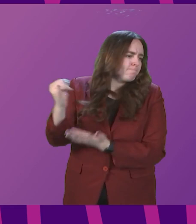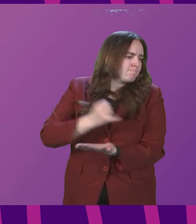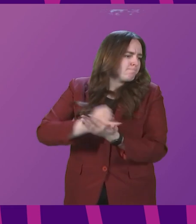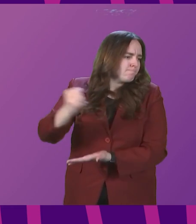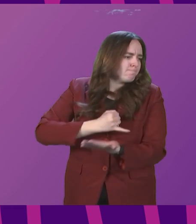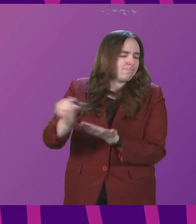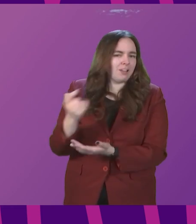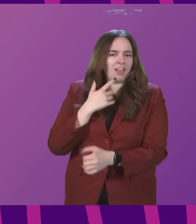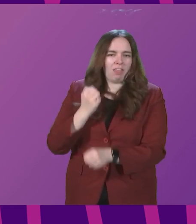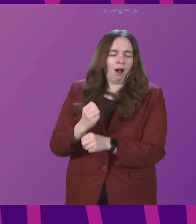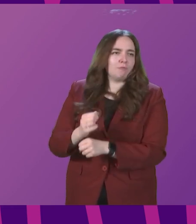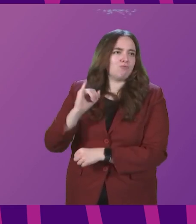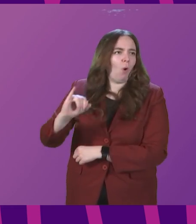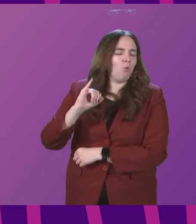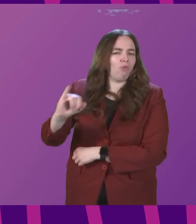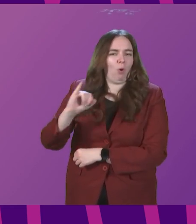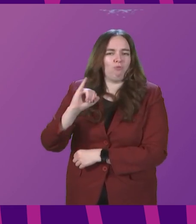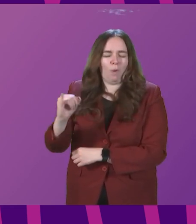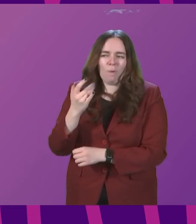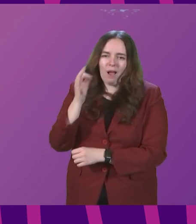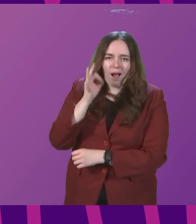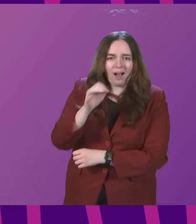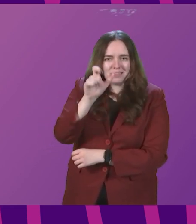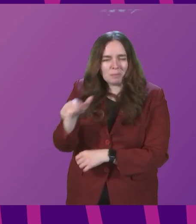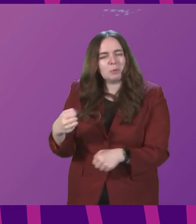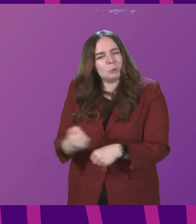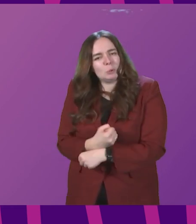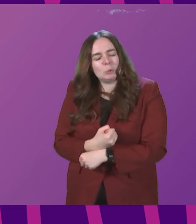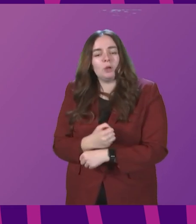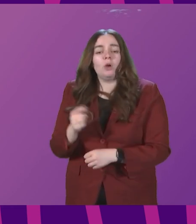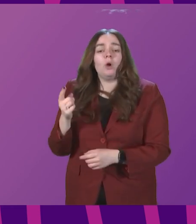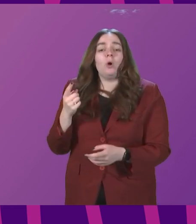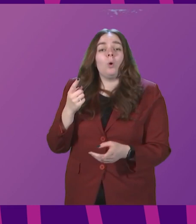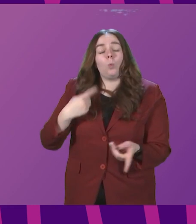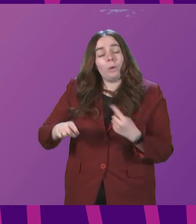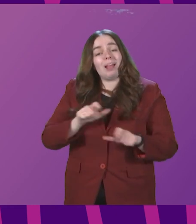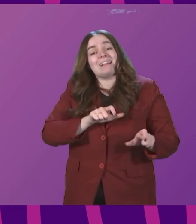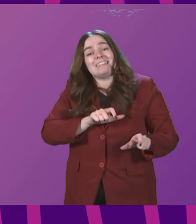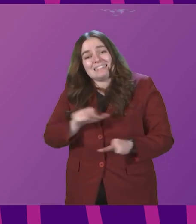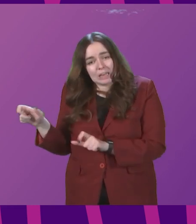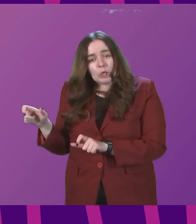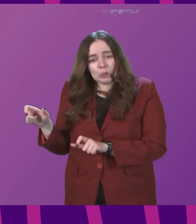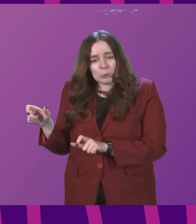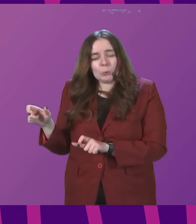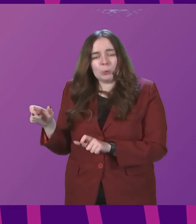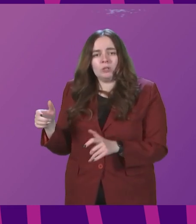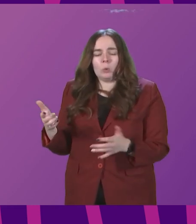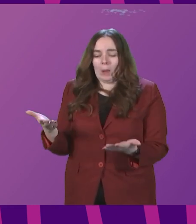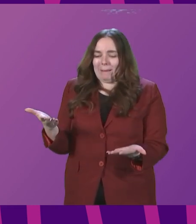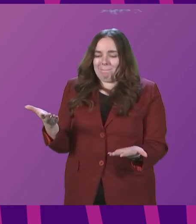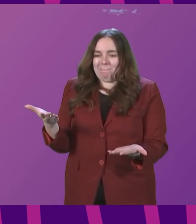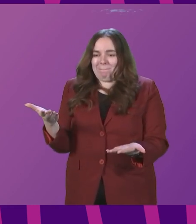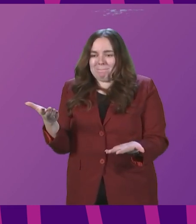said the Scottish Government was wrong in asking people to do. We'll continue to take balanced,